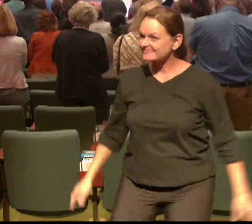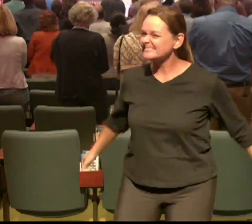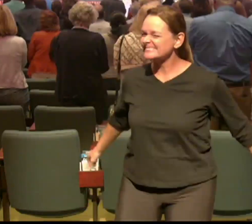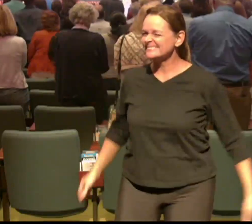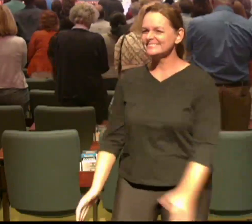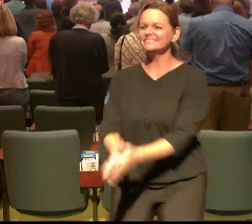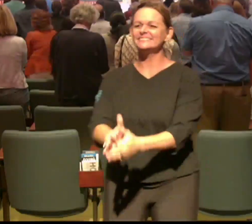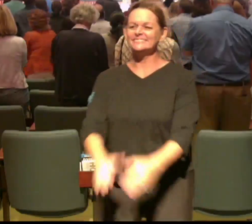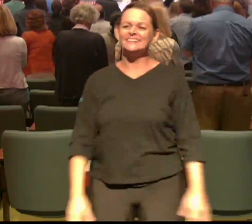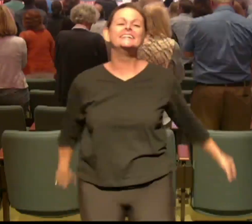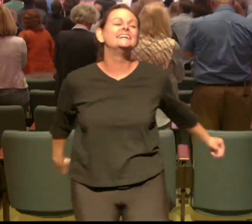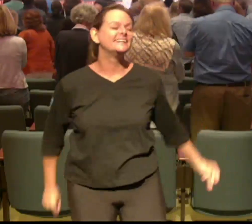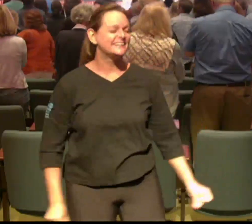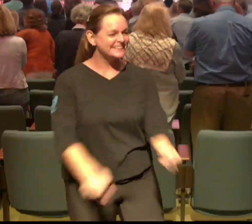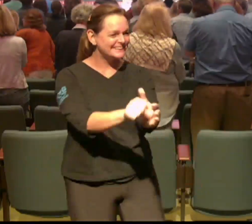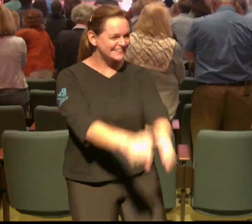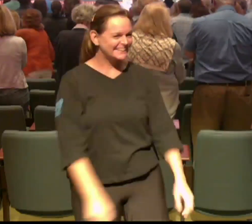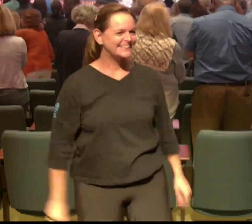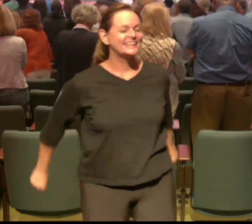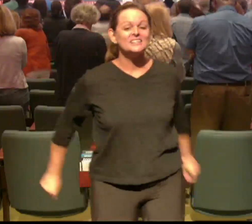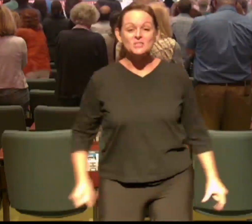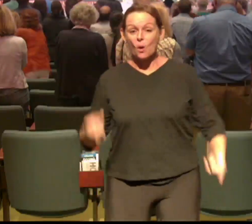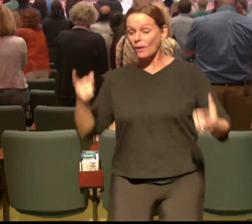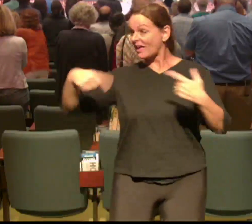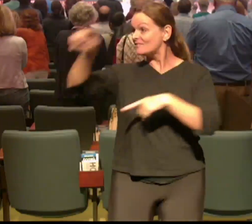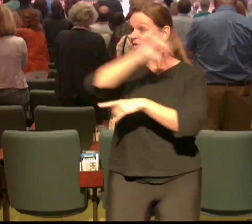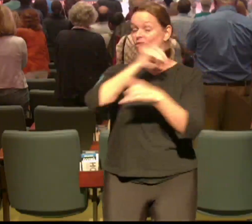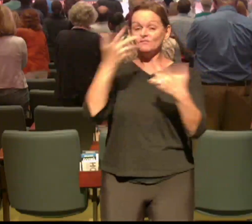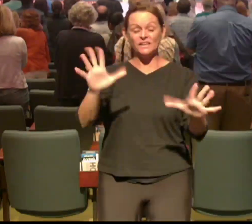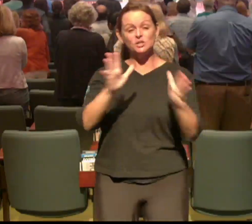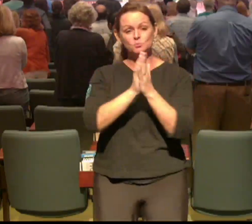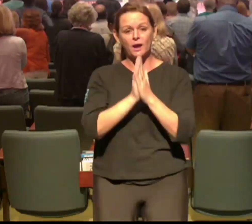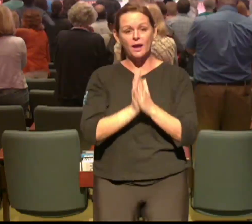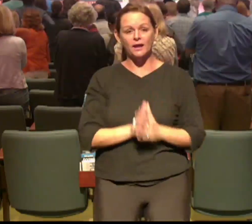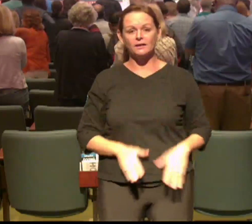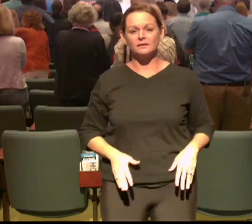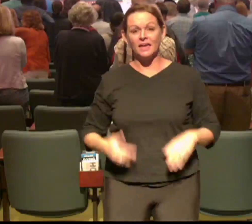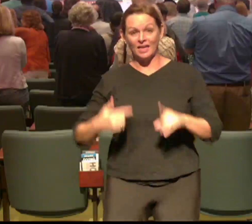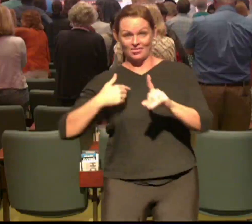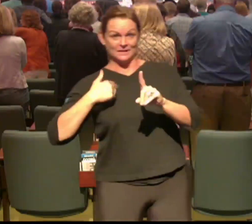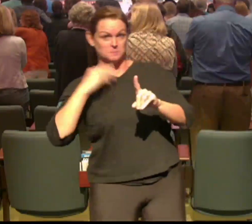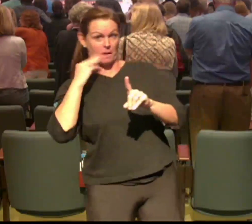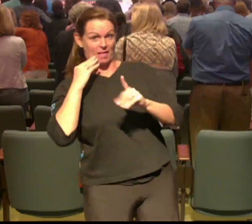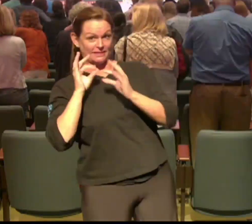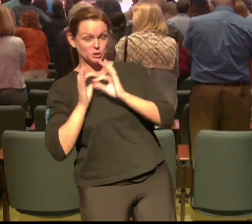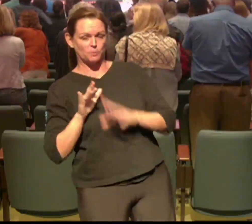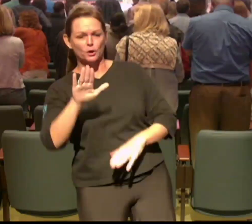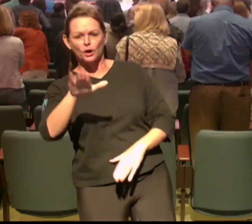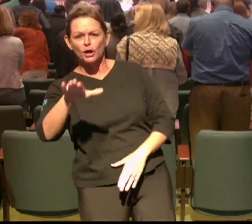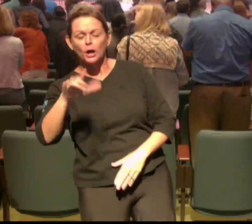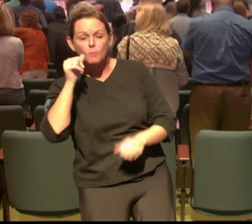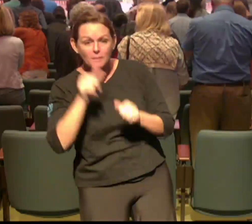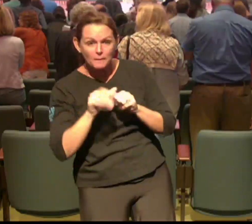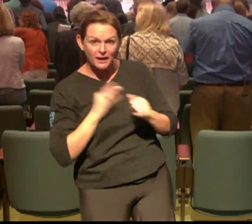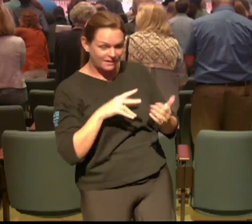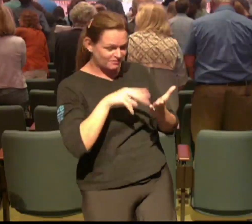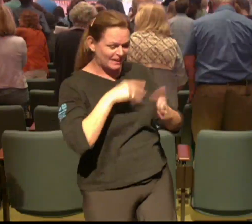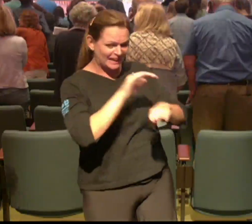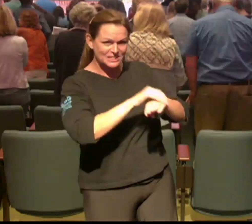and if you pray that prayer we have a Bible we'd love to give you we'd love to pray with you our prayer team will be up here to pray with you church we love you go